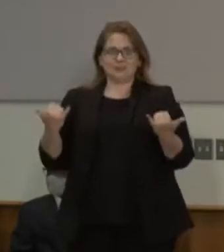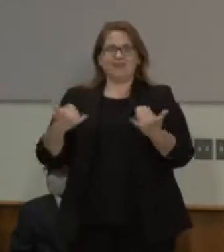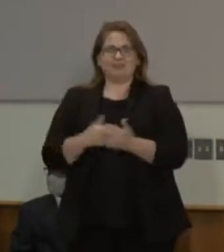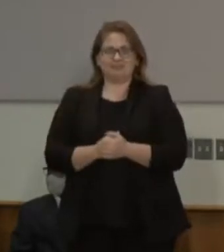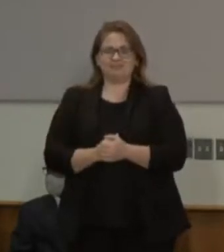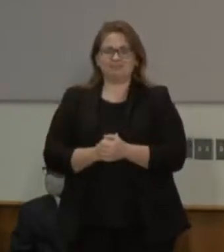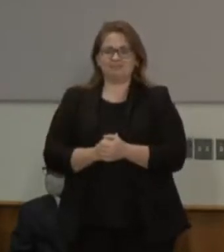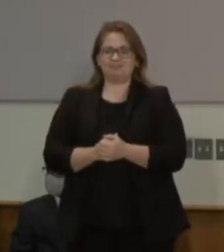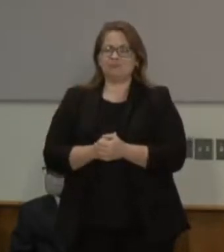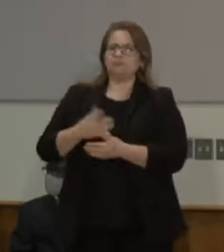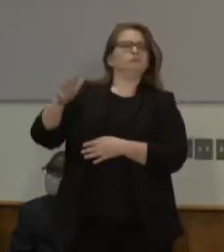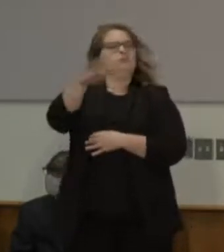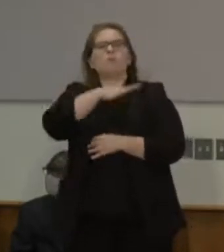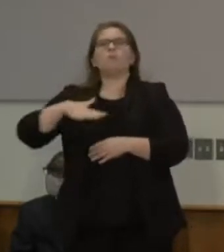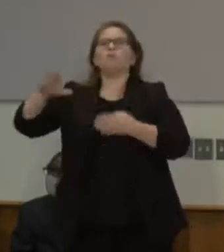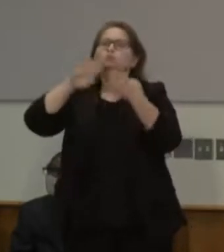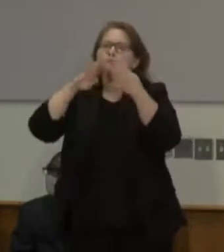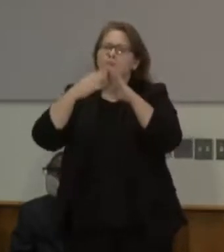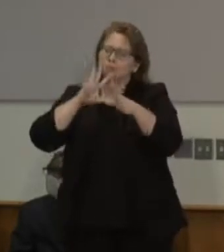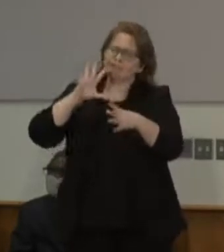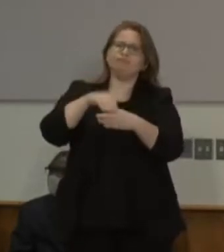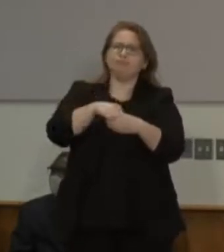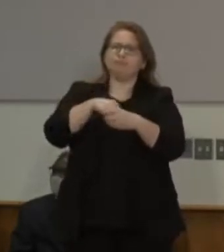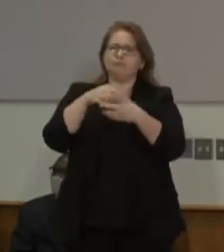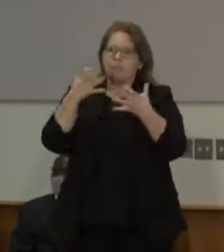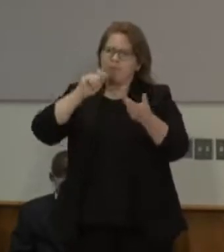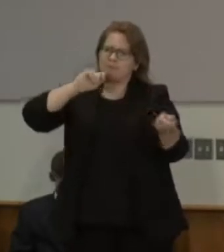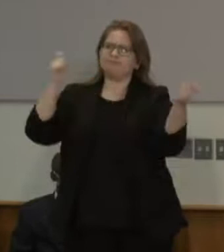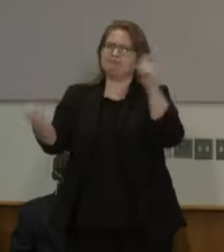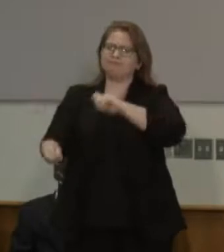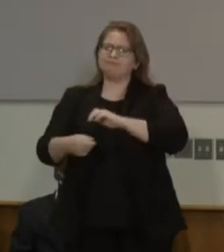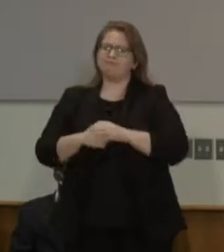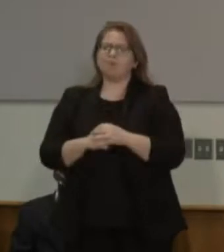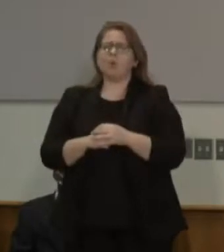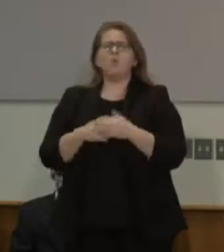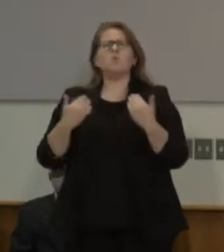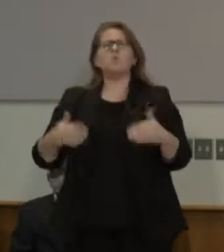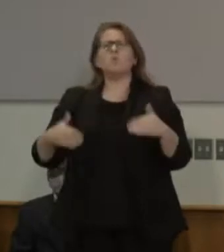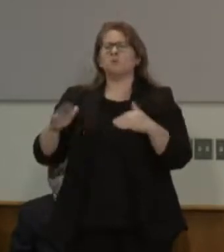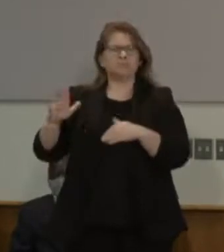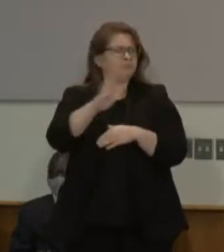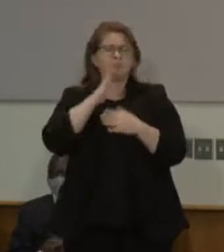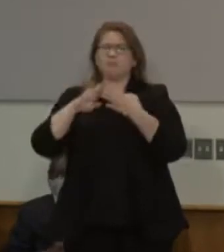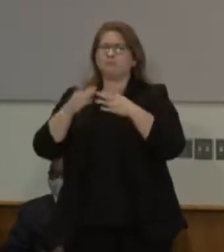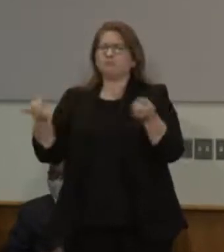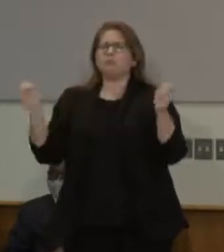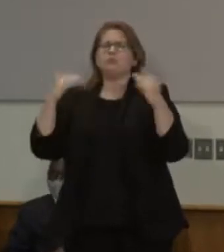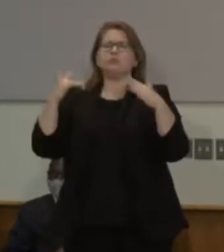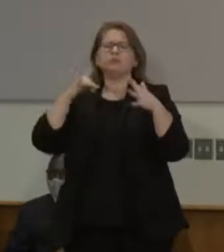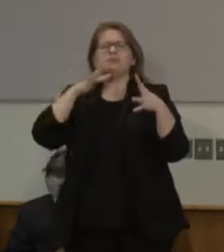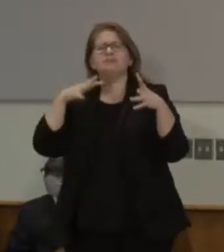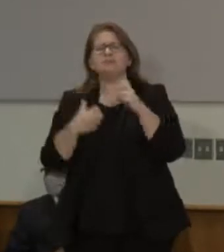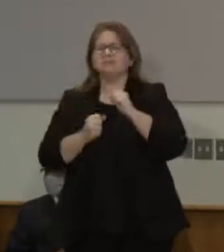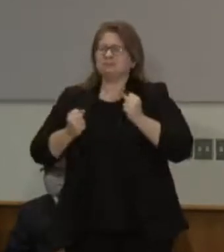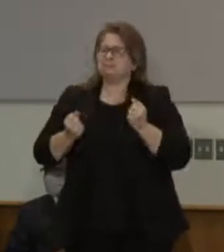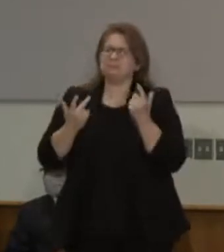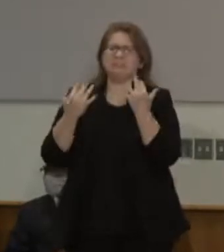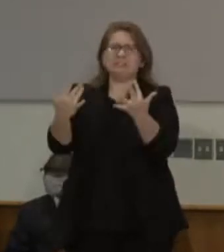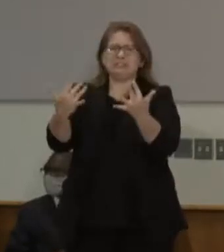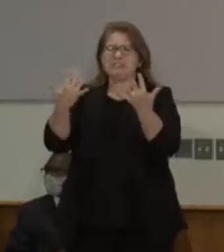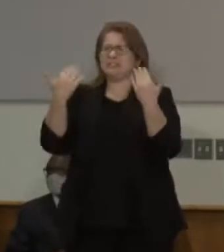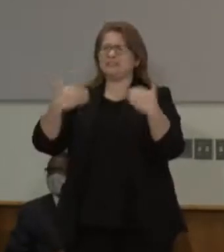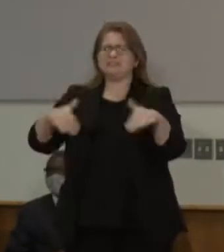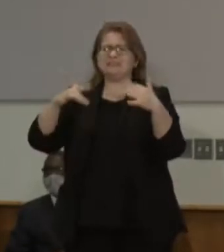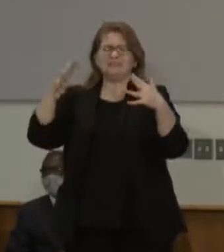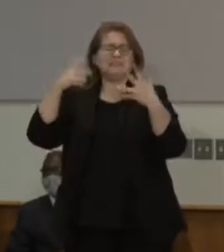were being burned in some cases. These are also the legislators that for years have been raising their